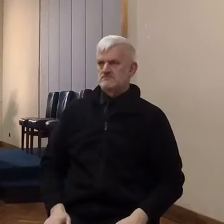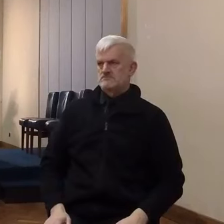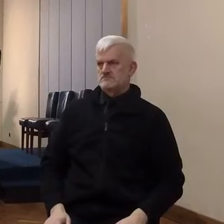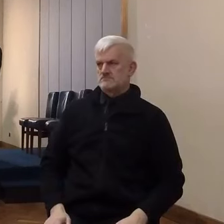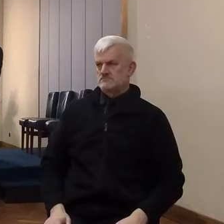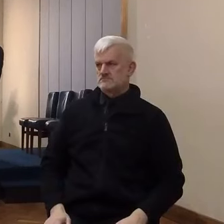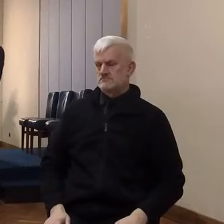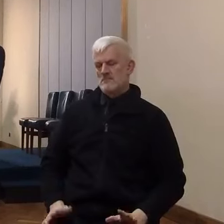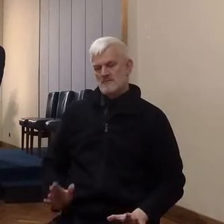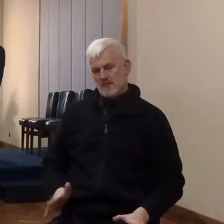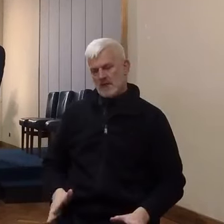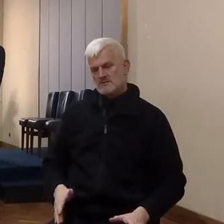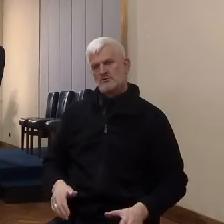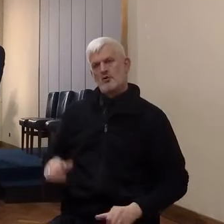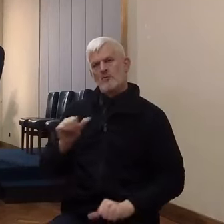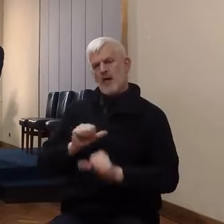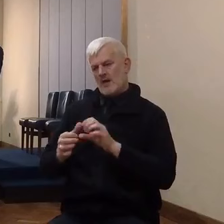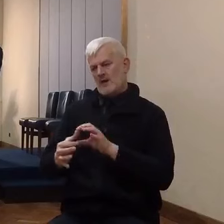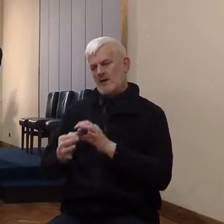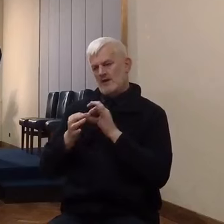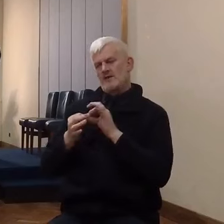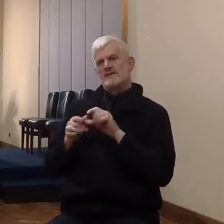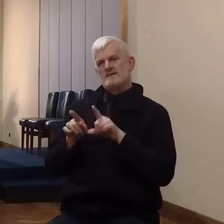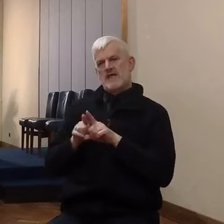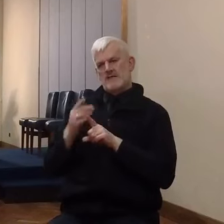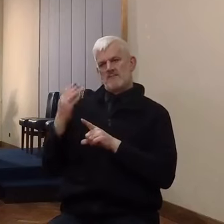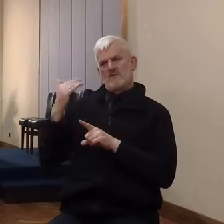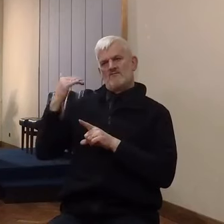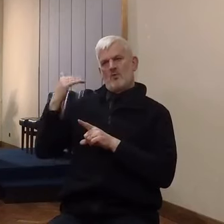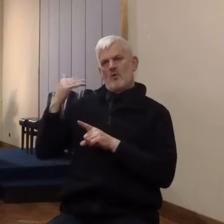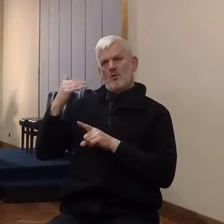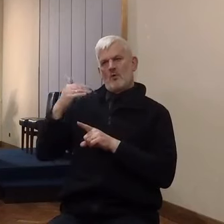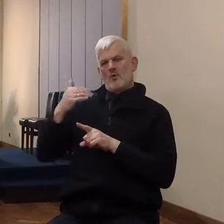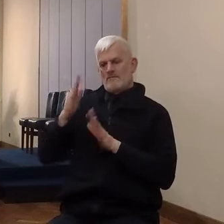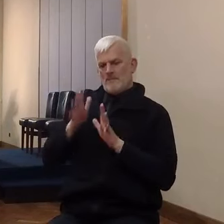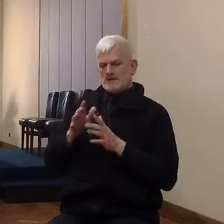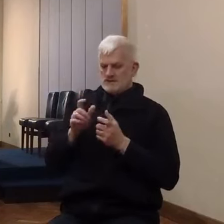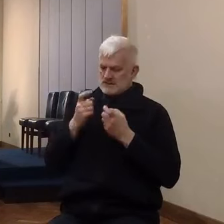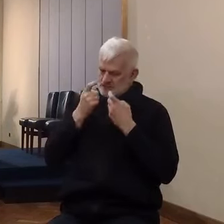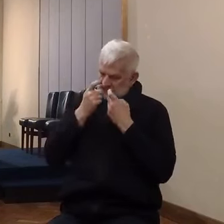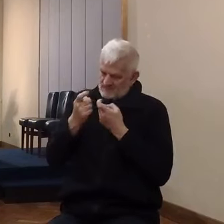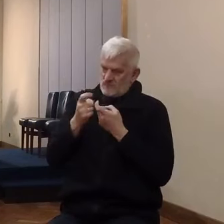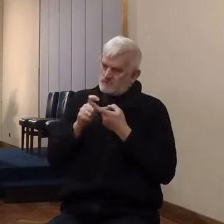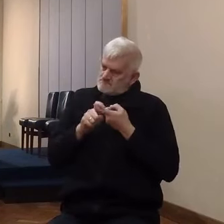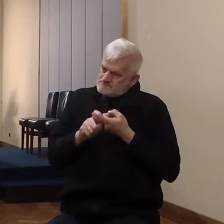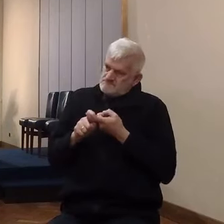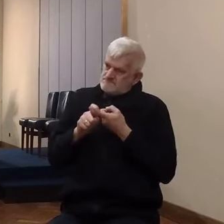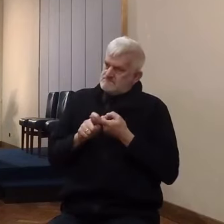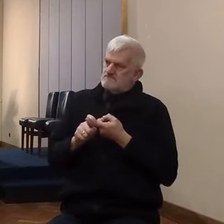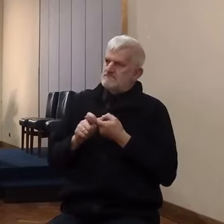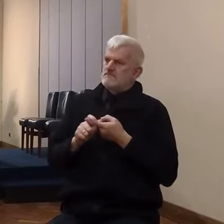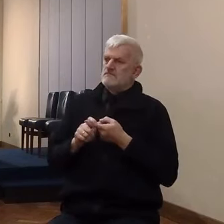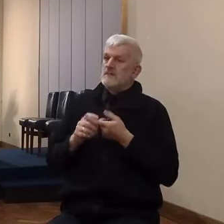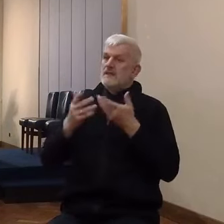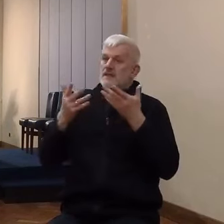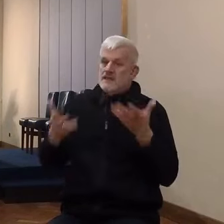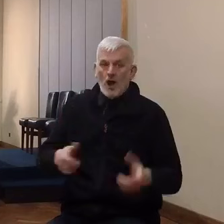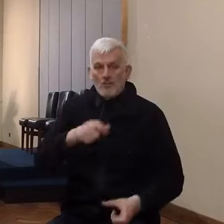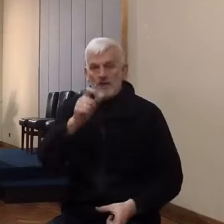today who are good teachers, and they're sound in the faith, and they are teaching these new ways, and one has